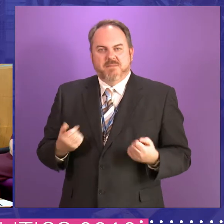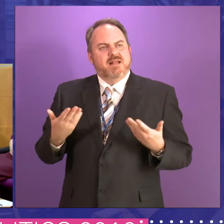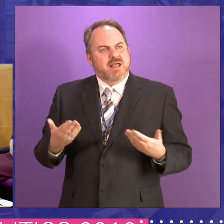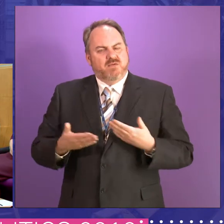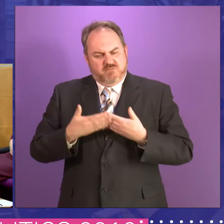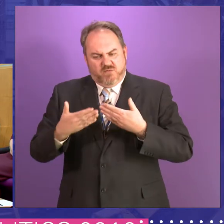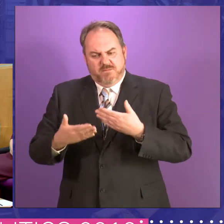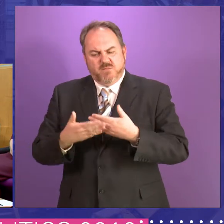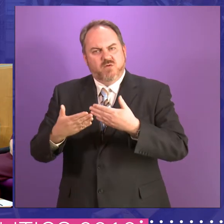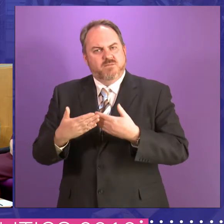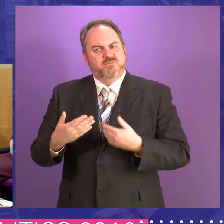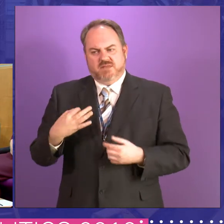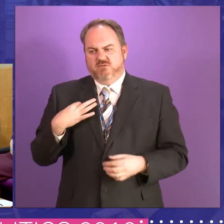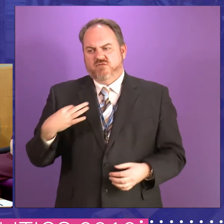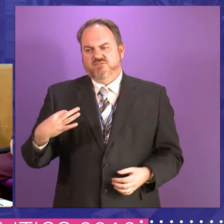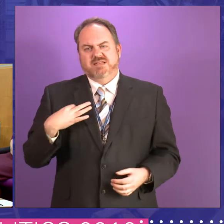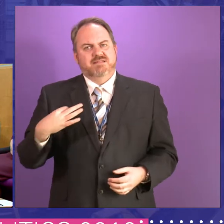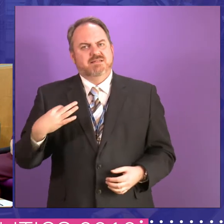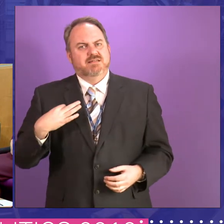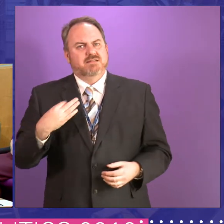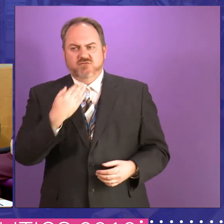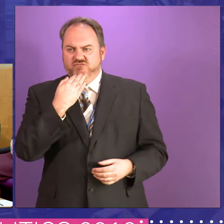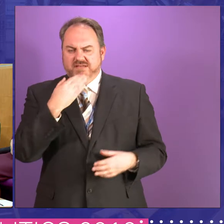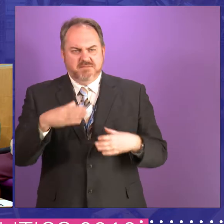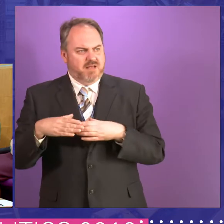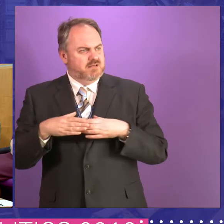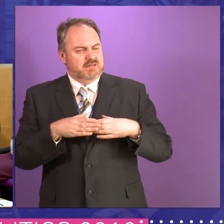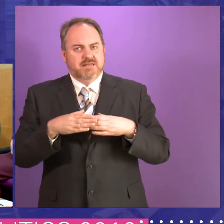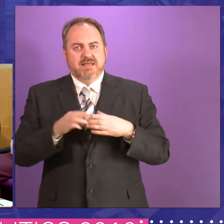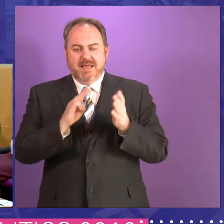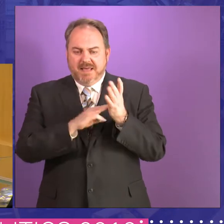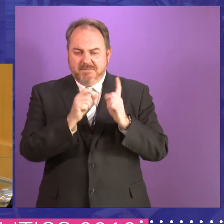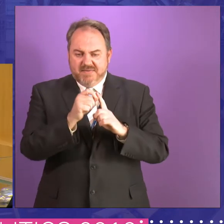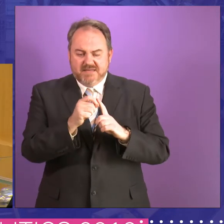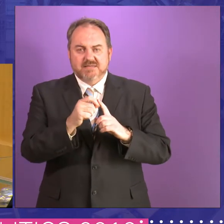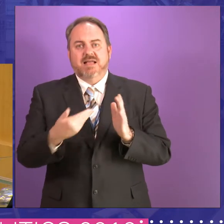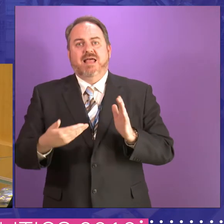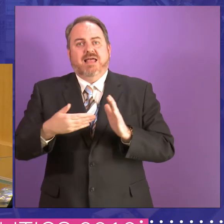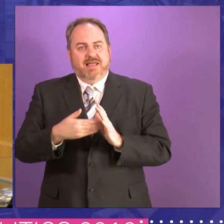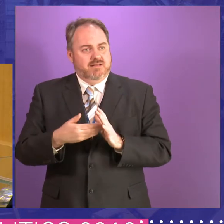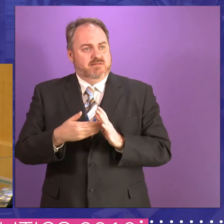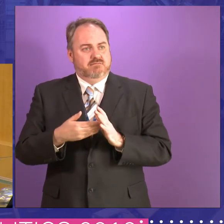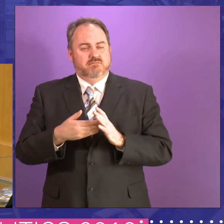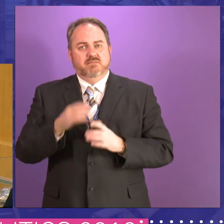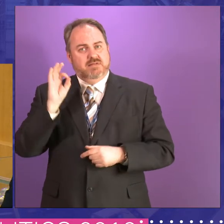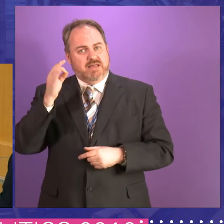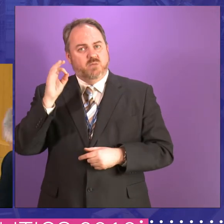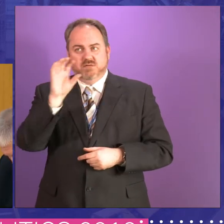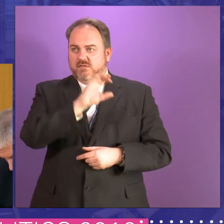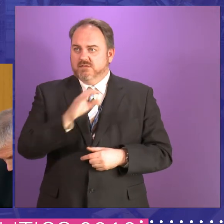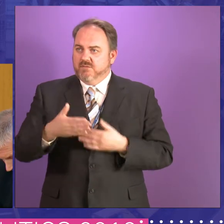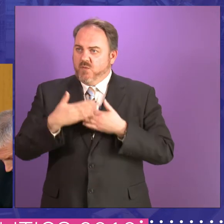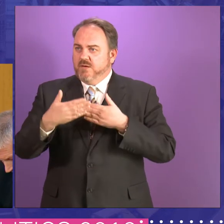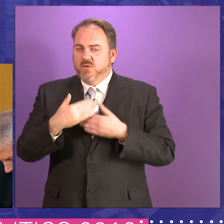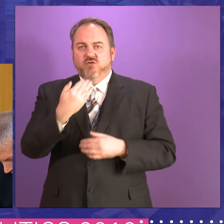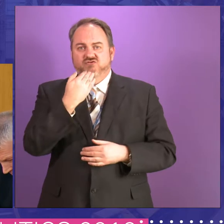if you like, of being a representation at the local as well as the parliamentary level. Um, I think what really struck me,